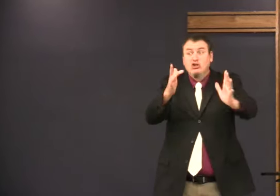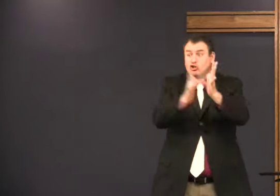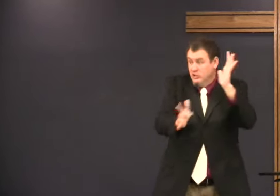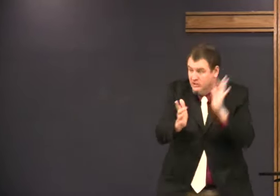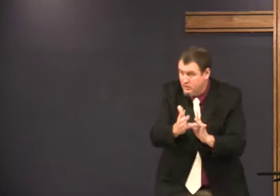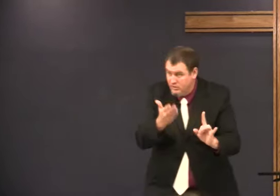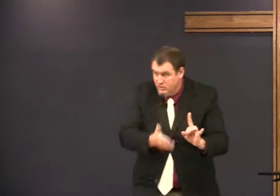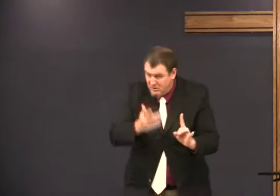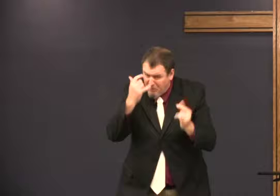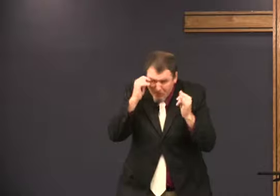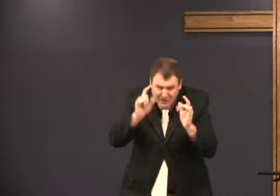teaching them